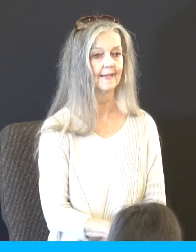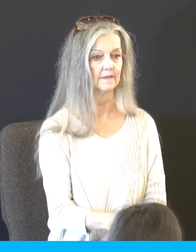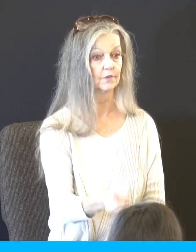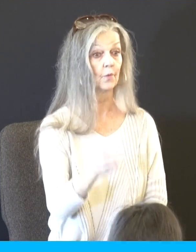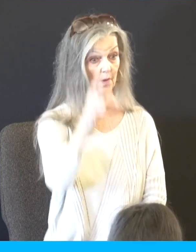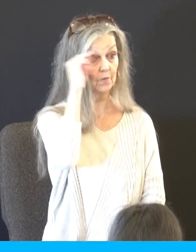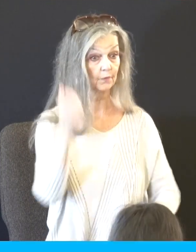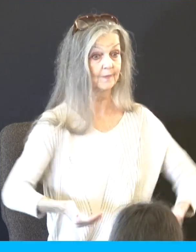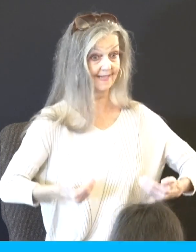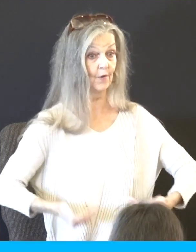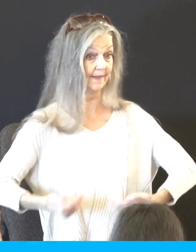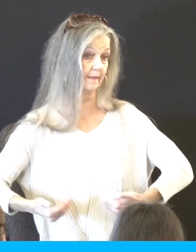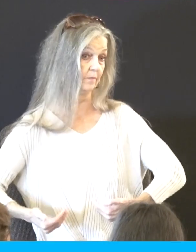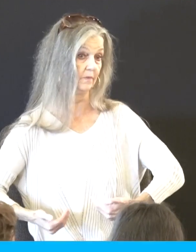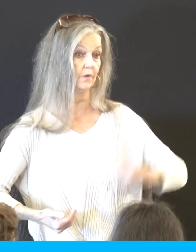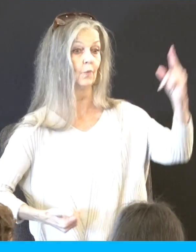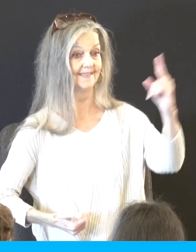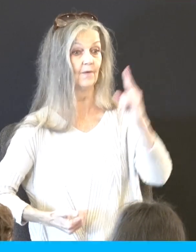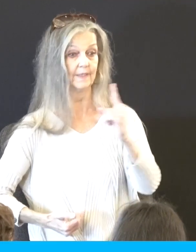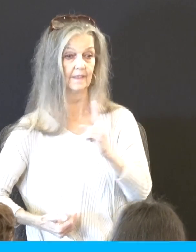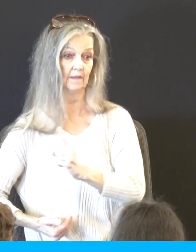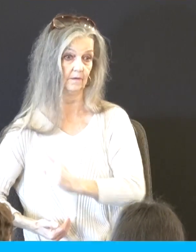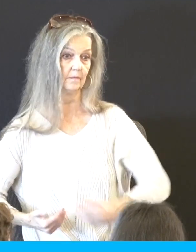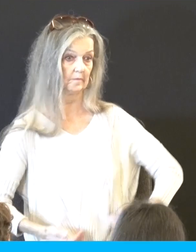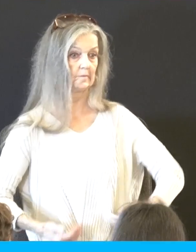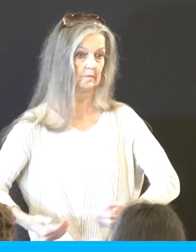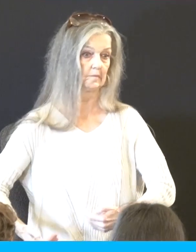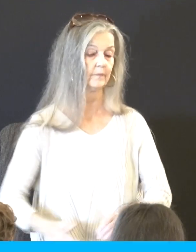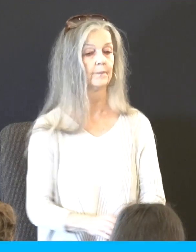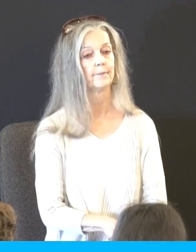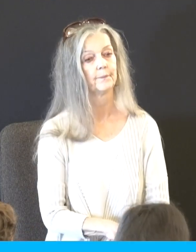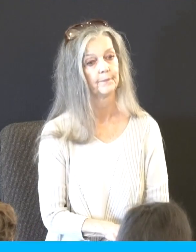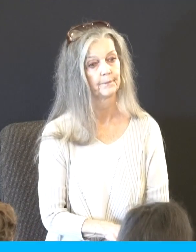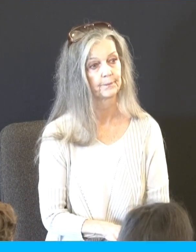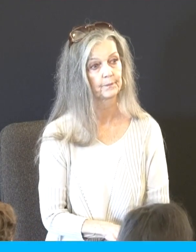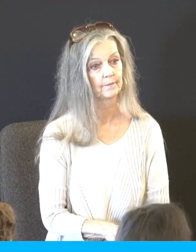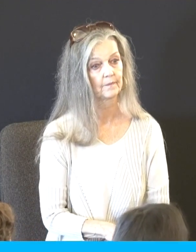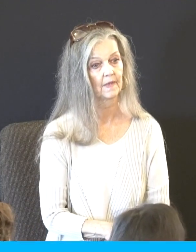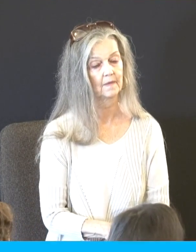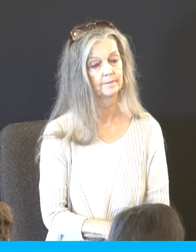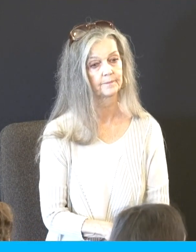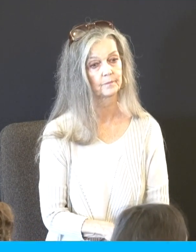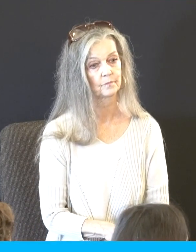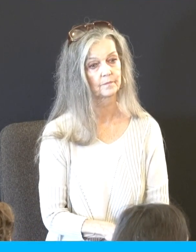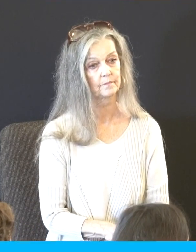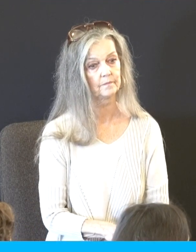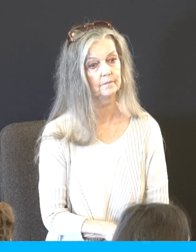back to those cocktail parties when you're trying to whip up some kind of trivia, bring up Ten Commandments. If they show you only one side written, you can say, there you go.